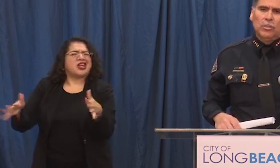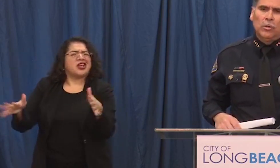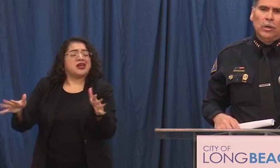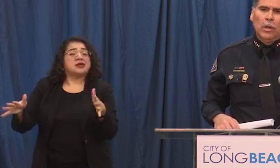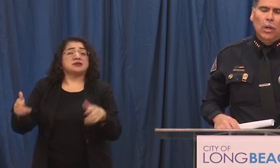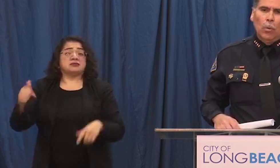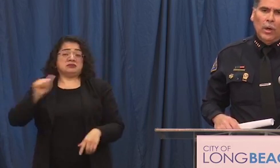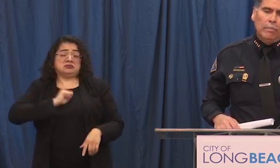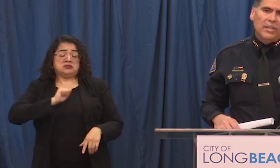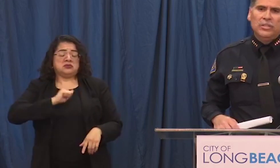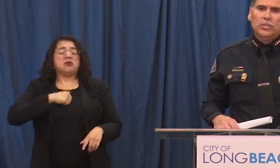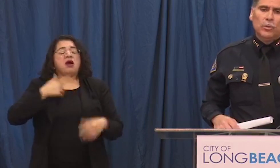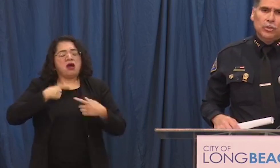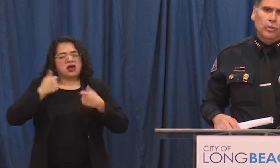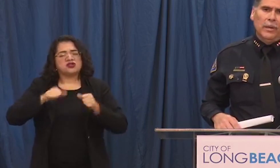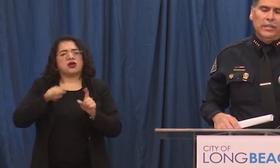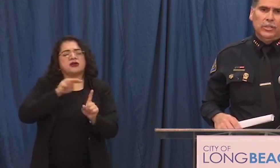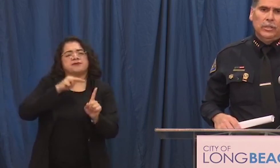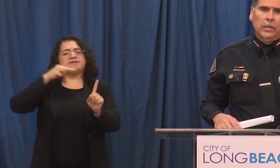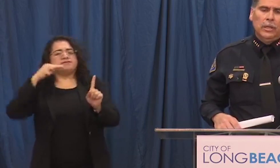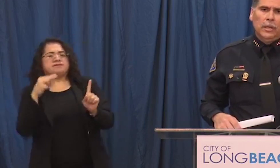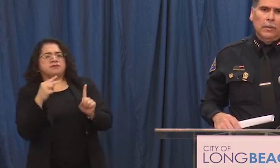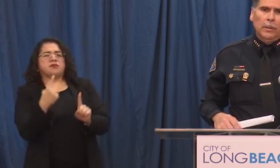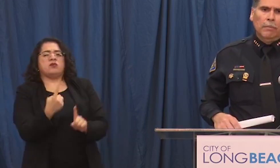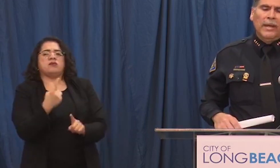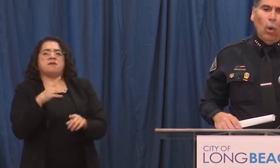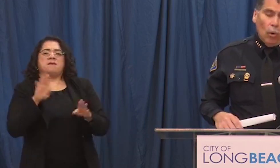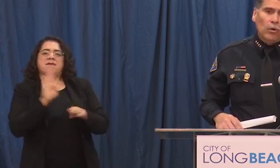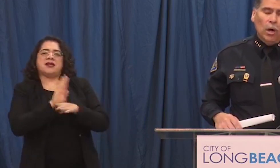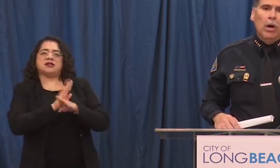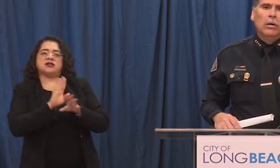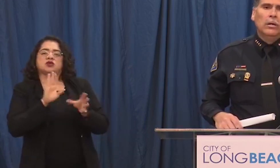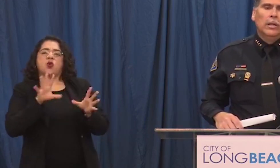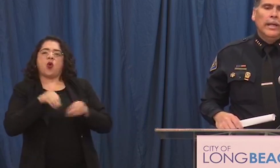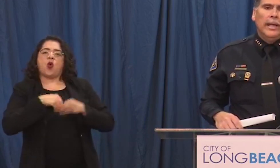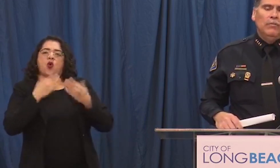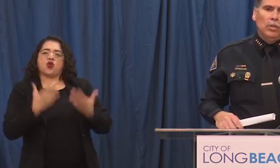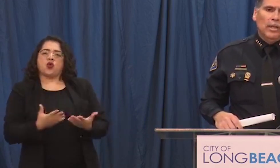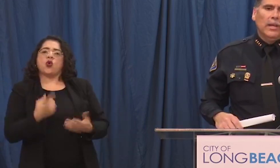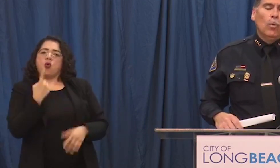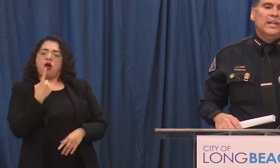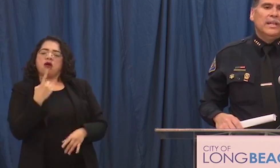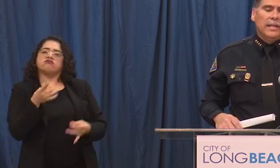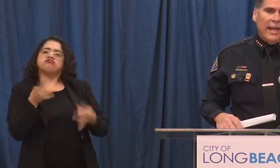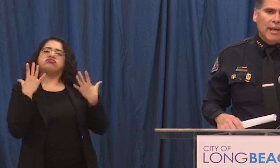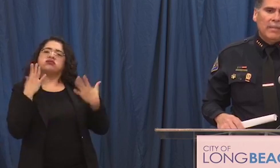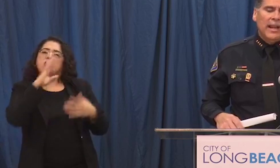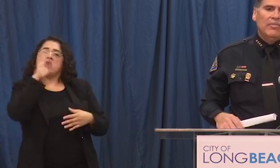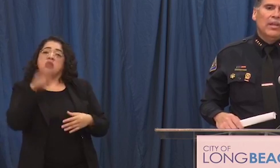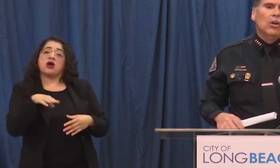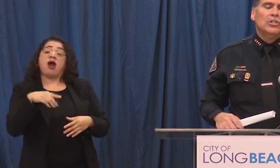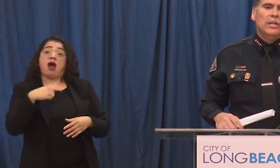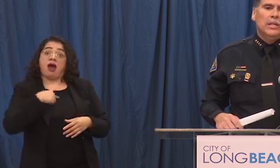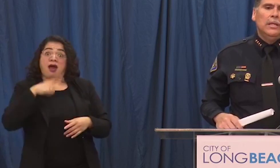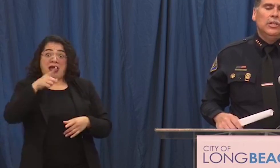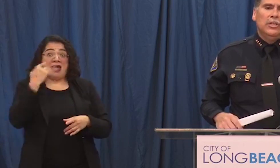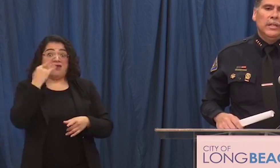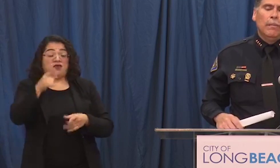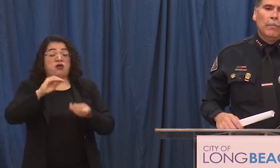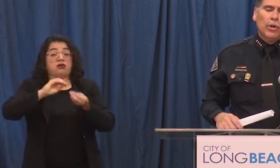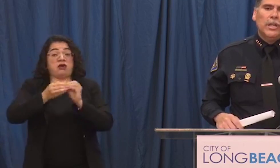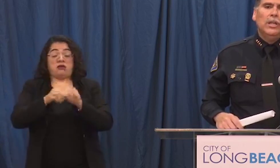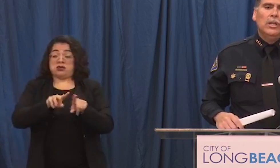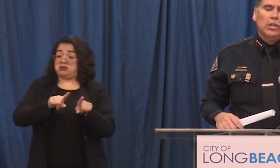a business owner one business was too much but overall if you look at what didn't happen i think our city